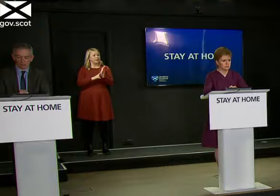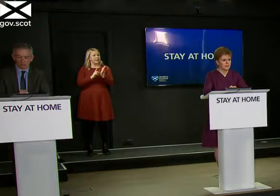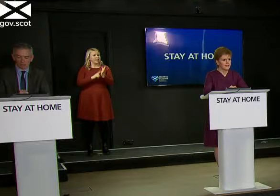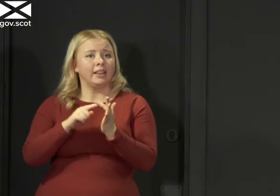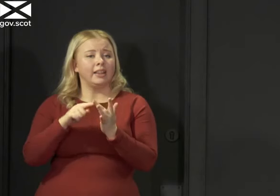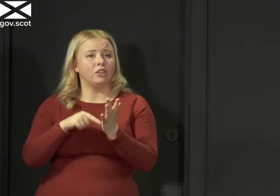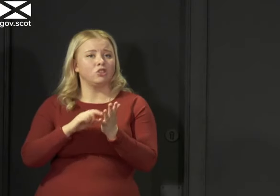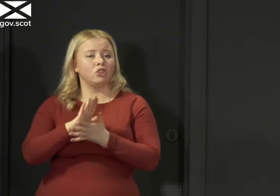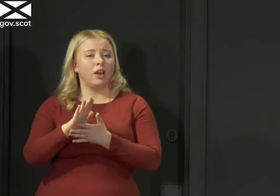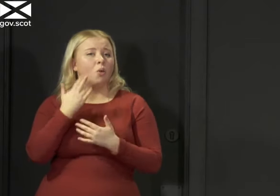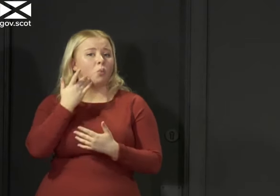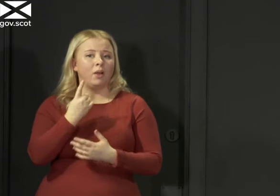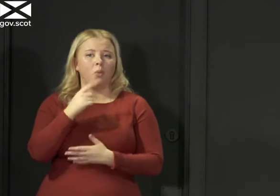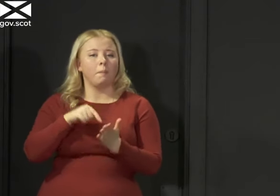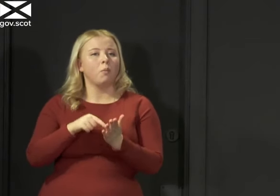tests?